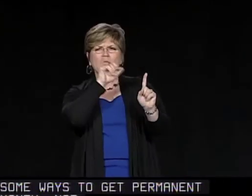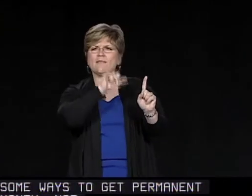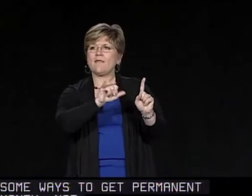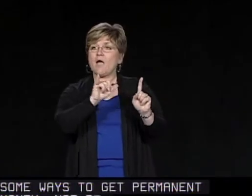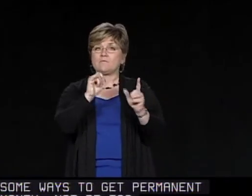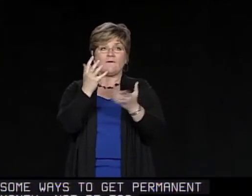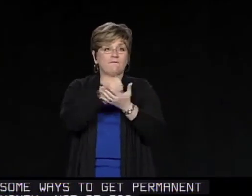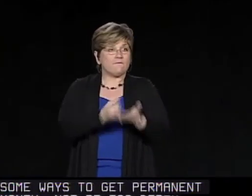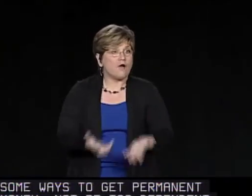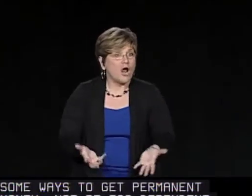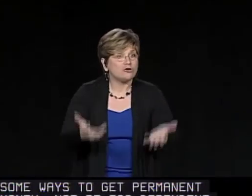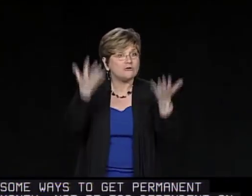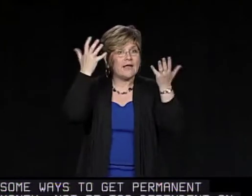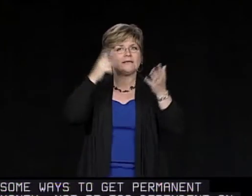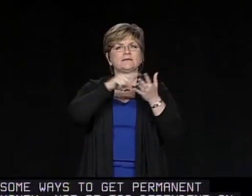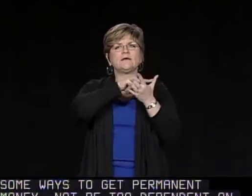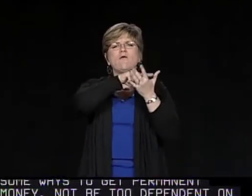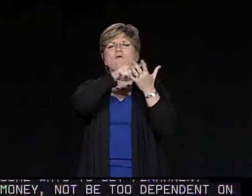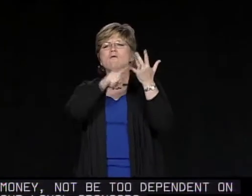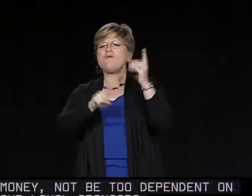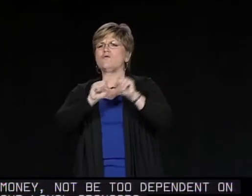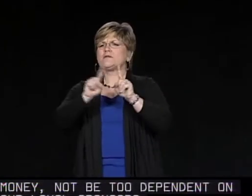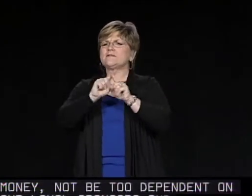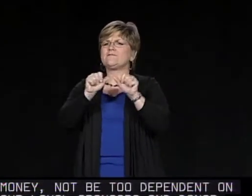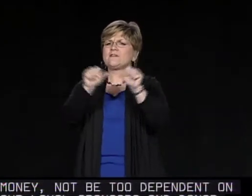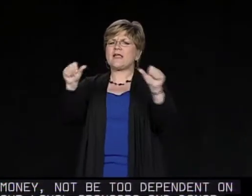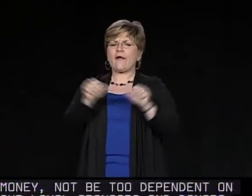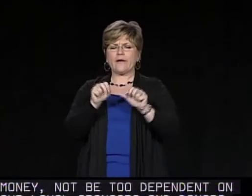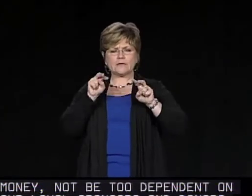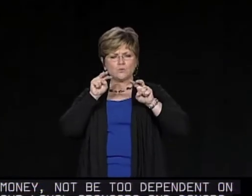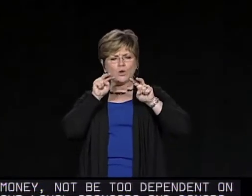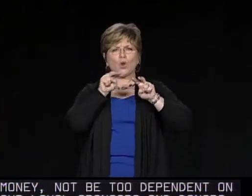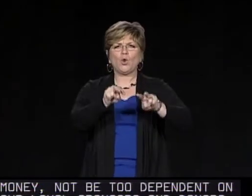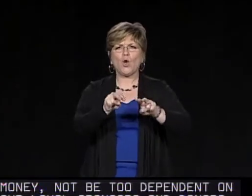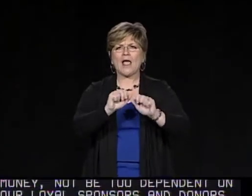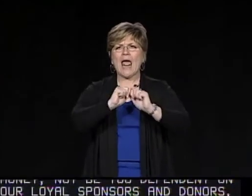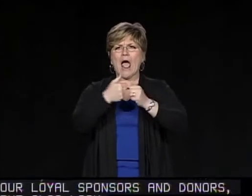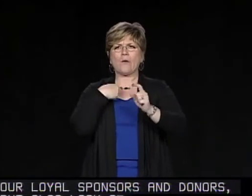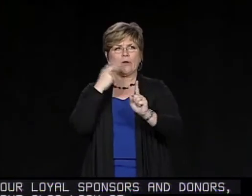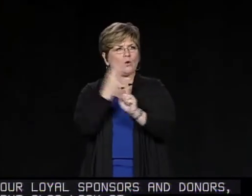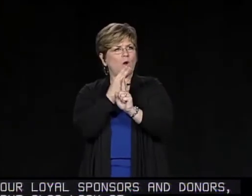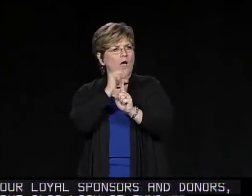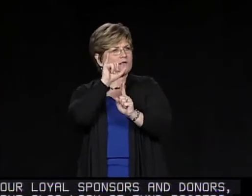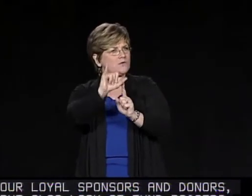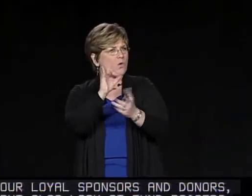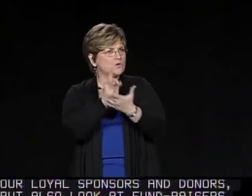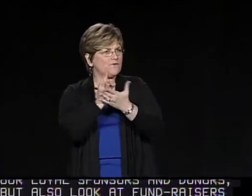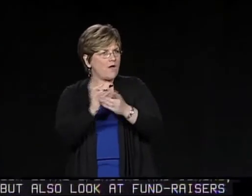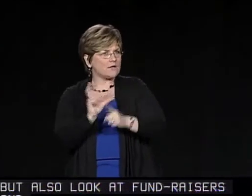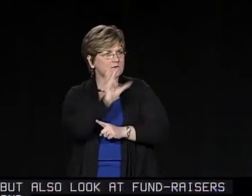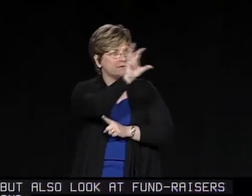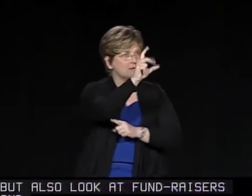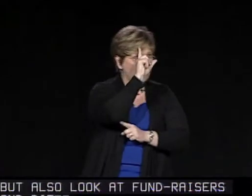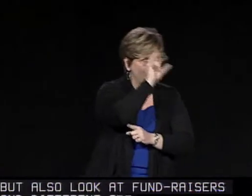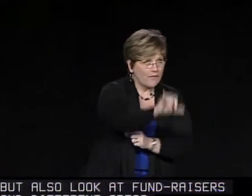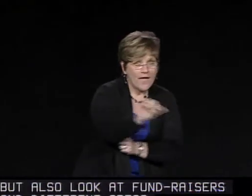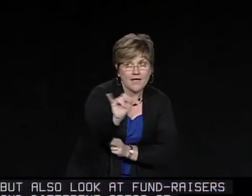But also, look at fundraisers and different areas of how we can use those funds